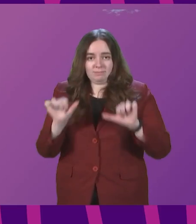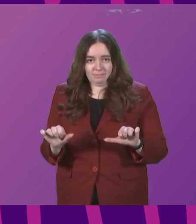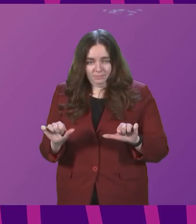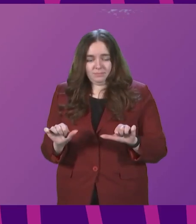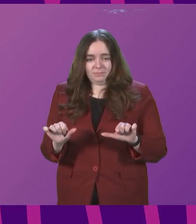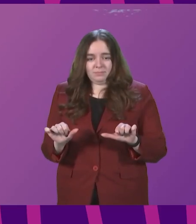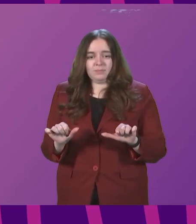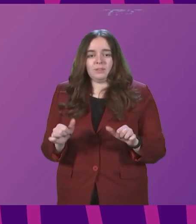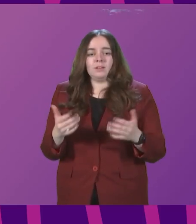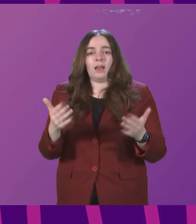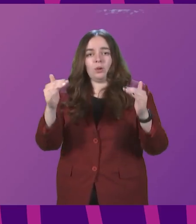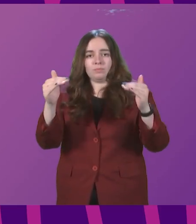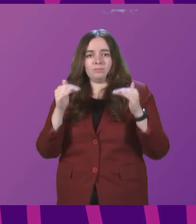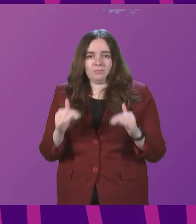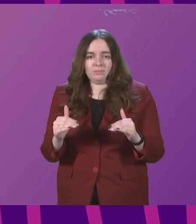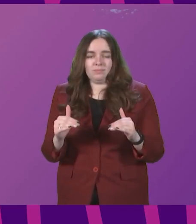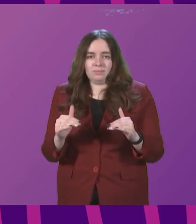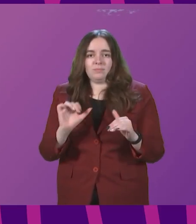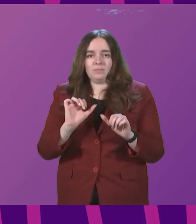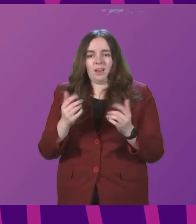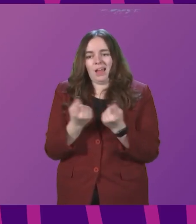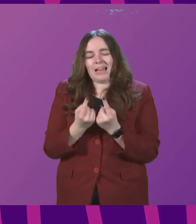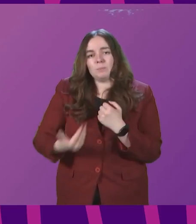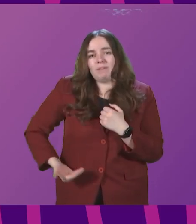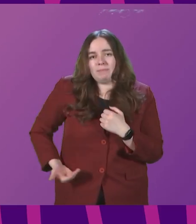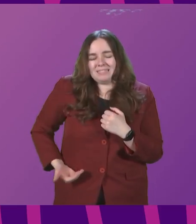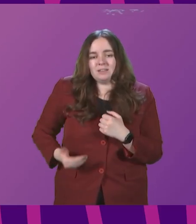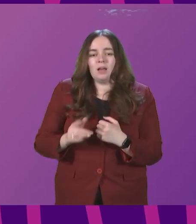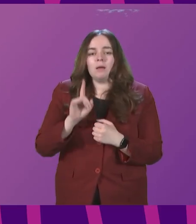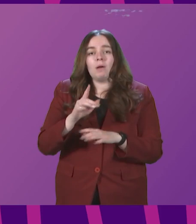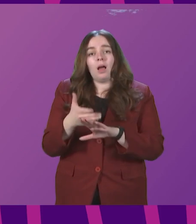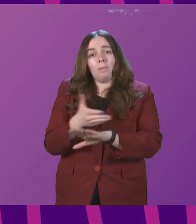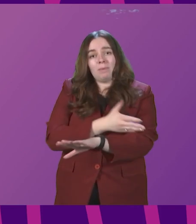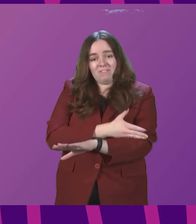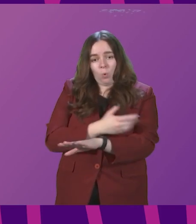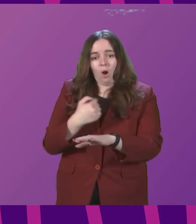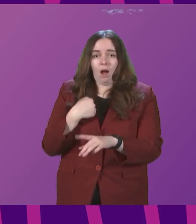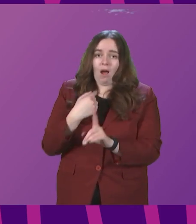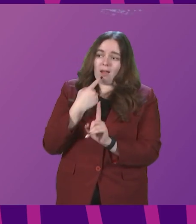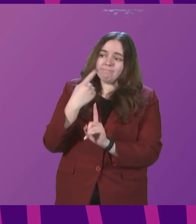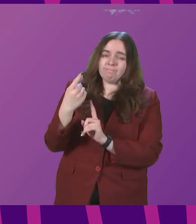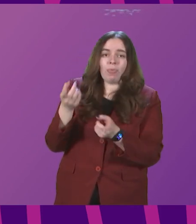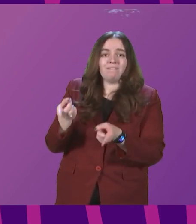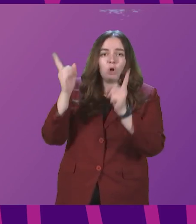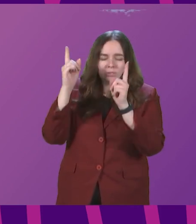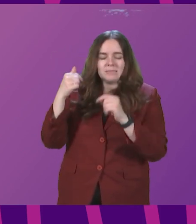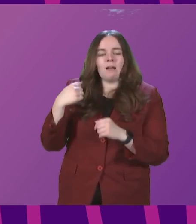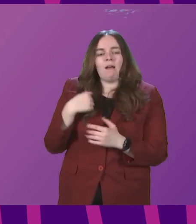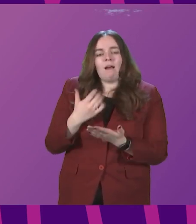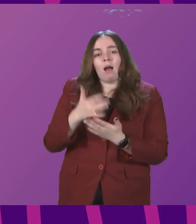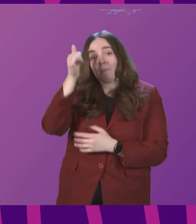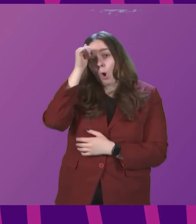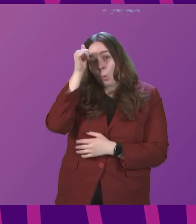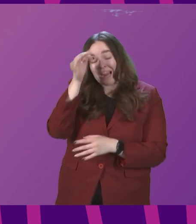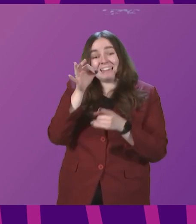And we'll now move on to the next item of business, but before I call the First Minister, I am aware that